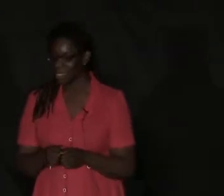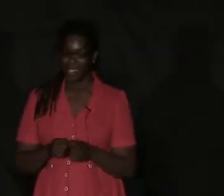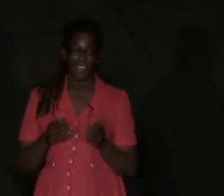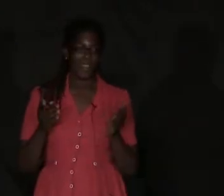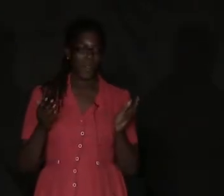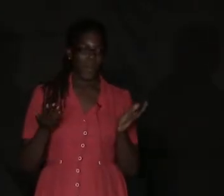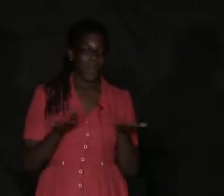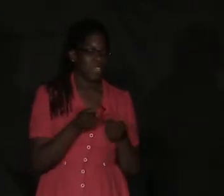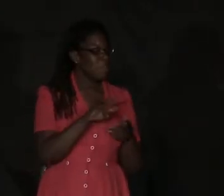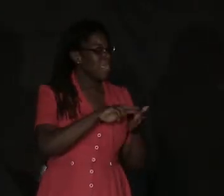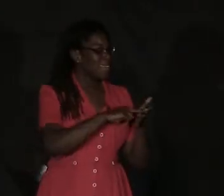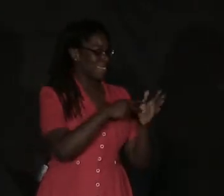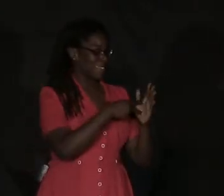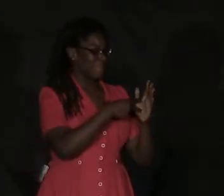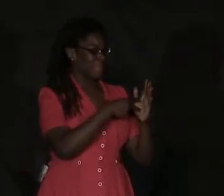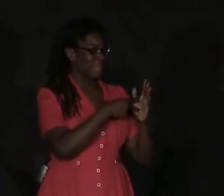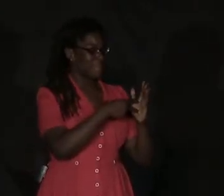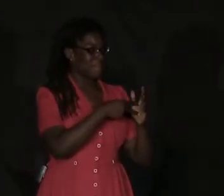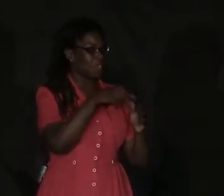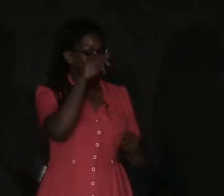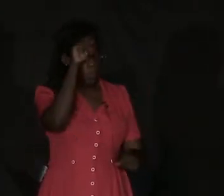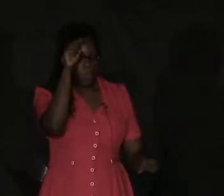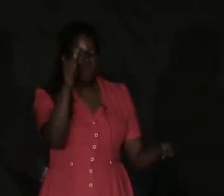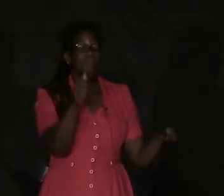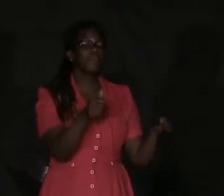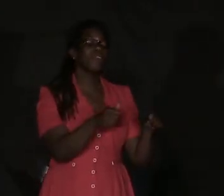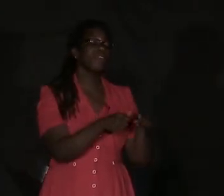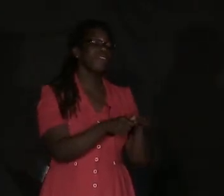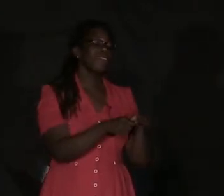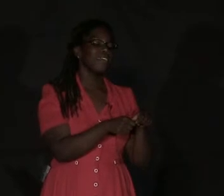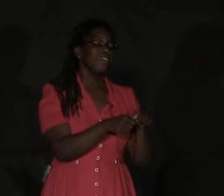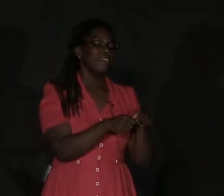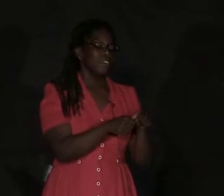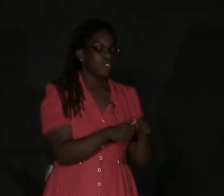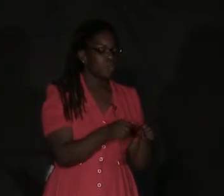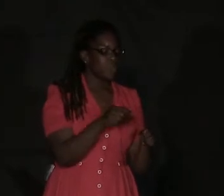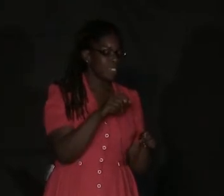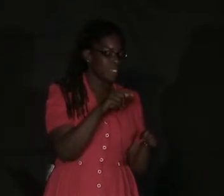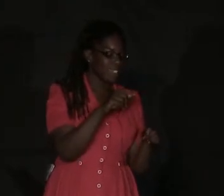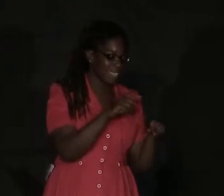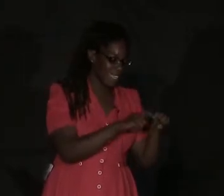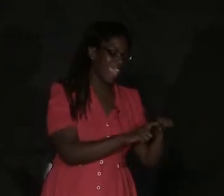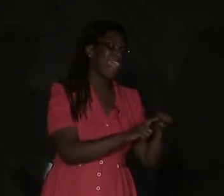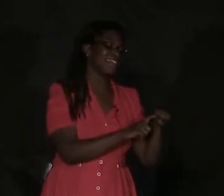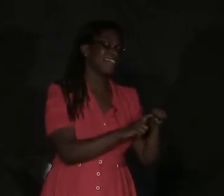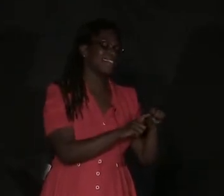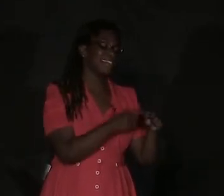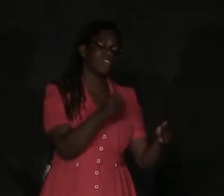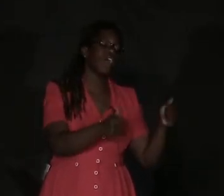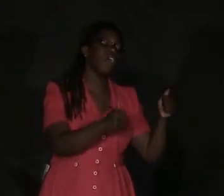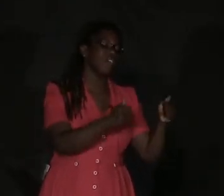What you meant. Remember to put gas in the car.